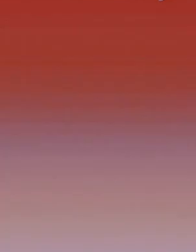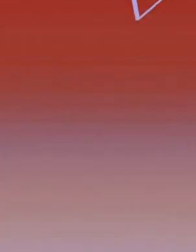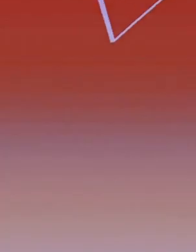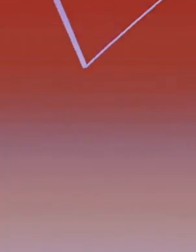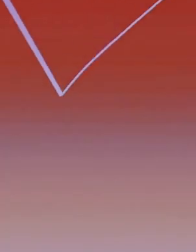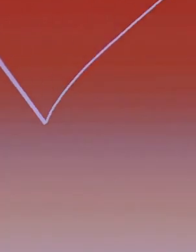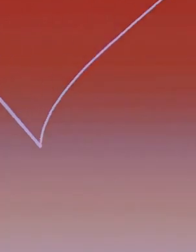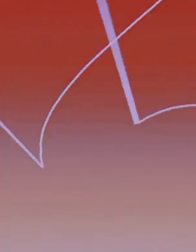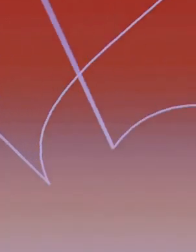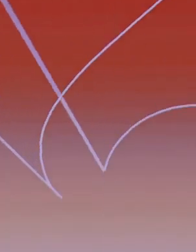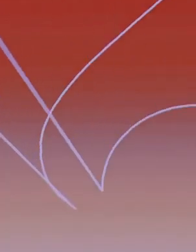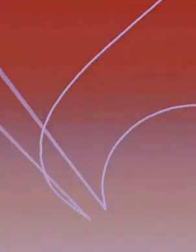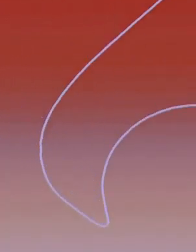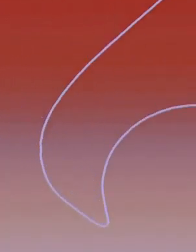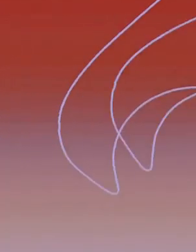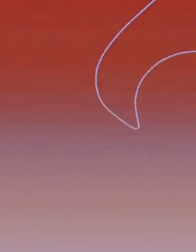4nd